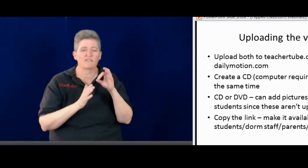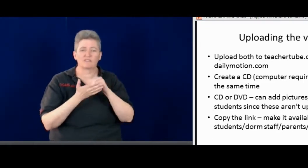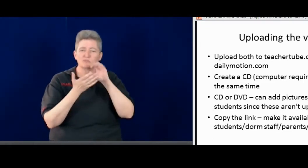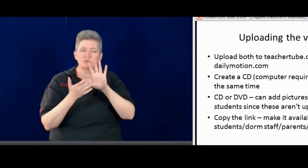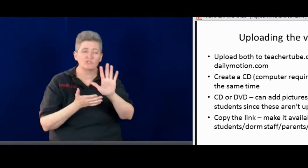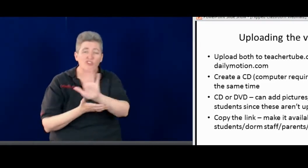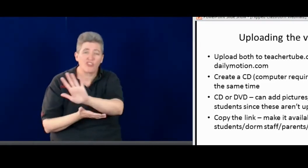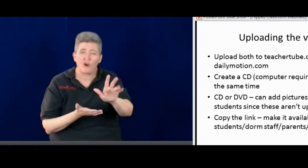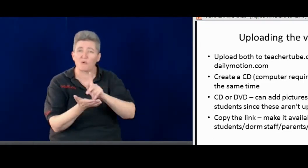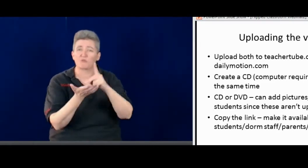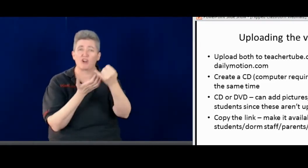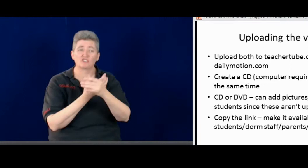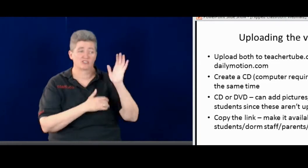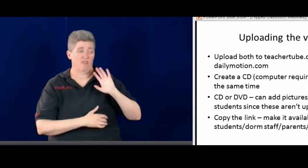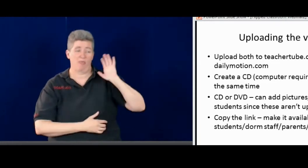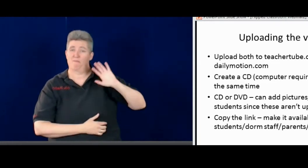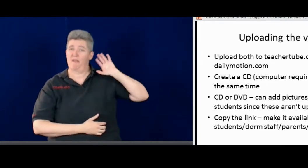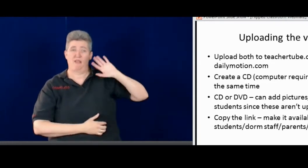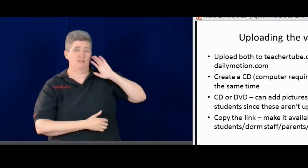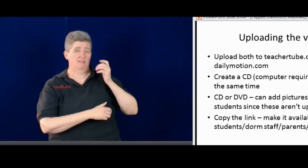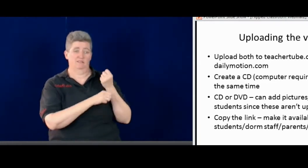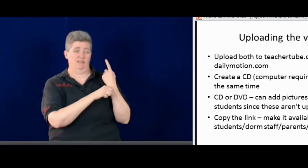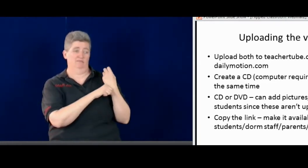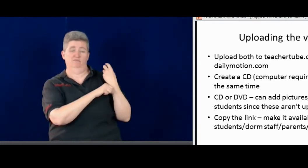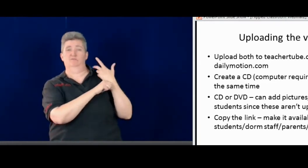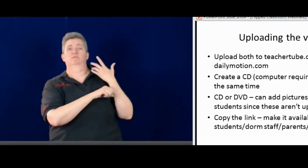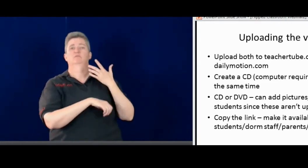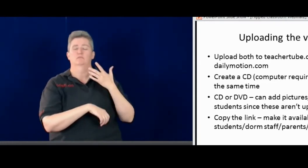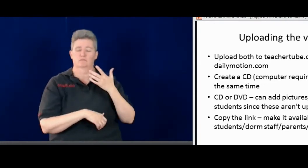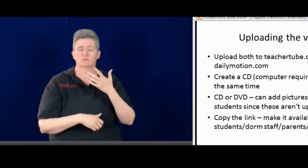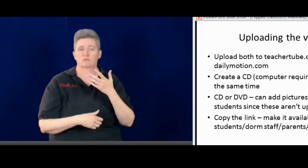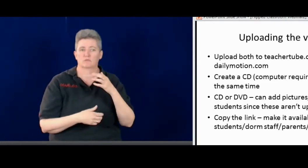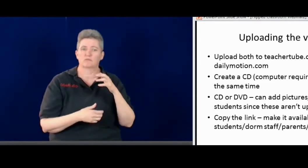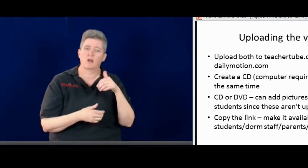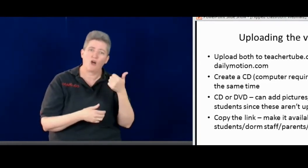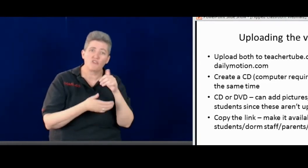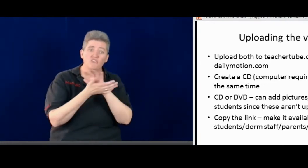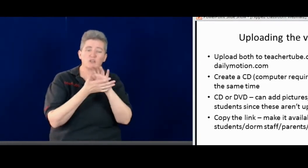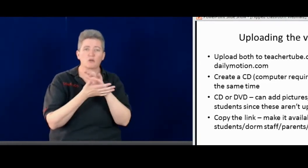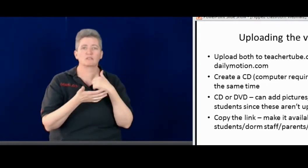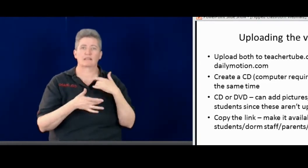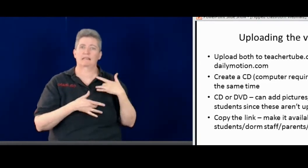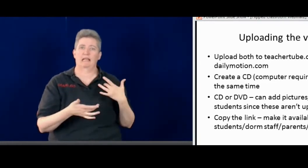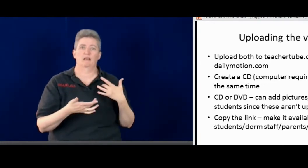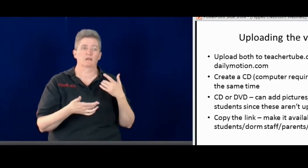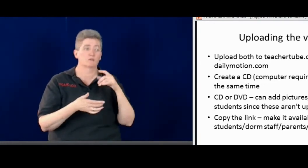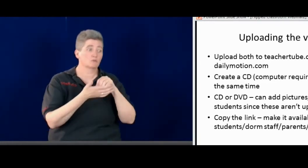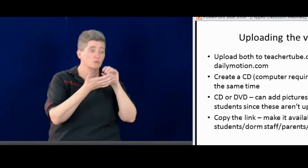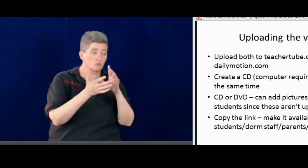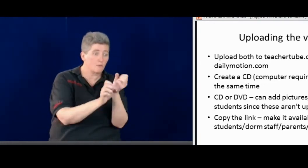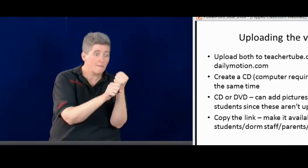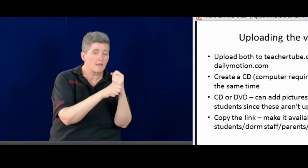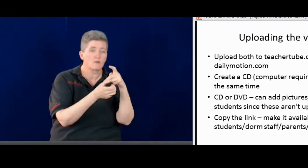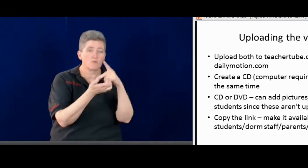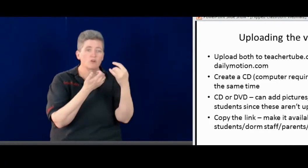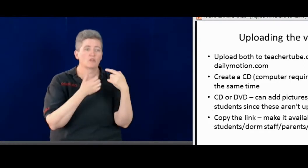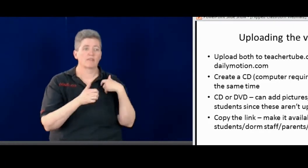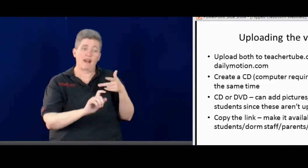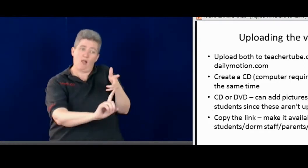more pictures. The students' projects maybe from the past, maybe from the last couple of years. Other videos.